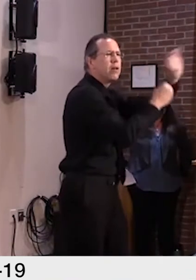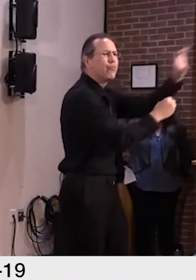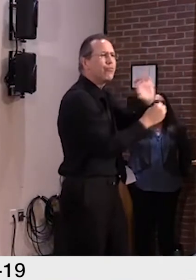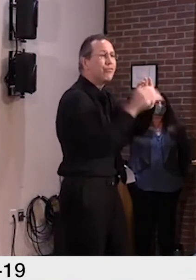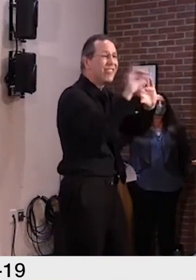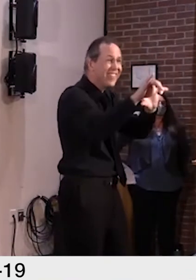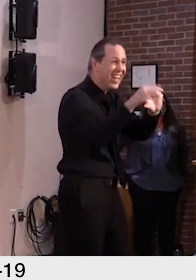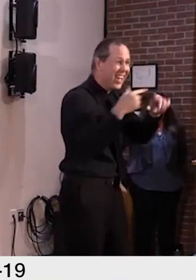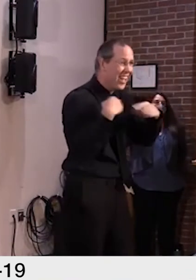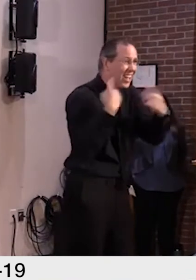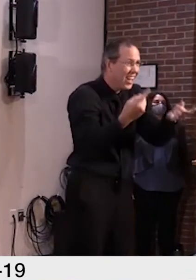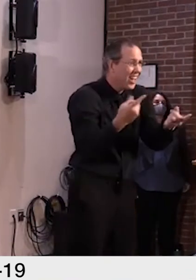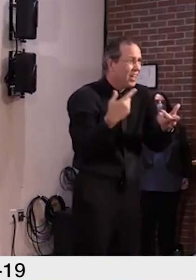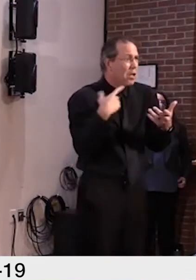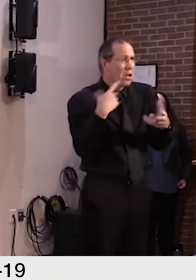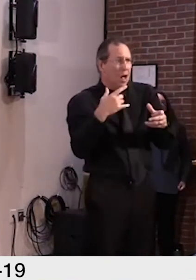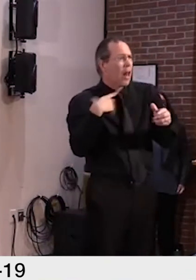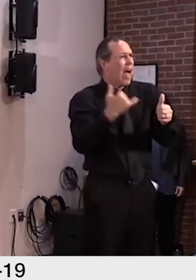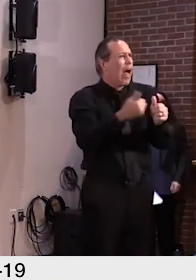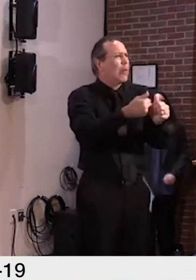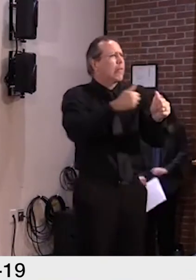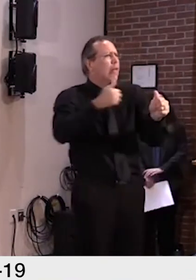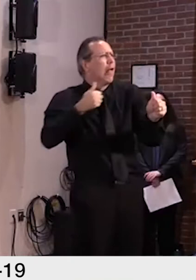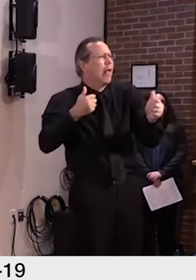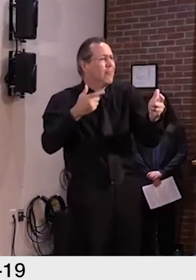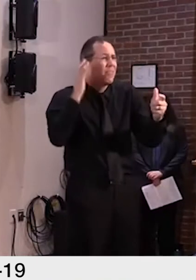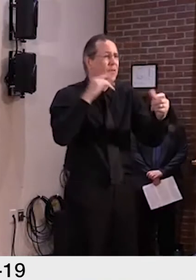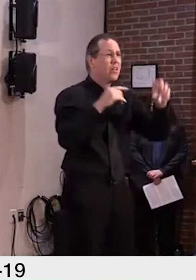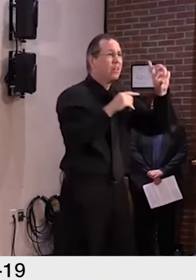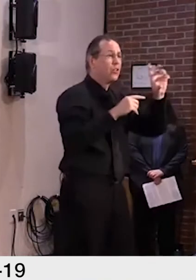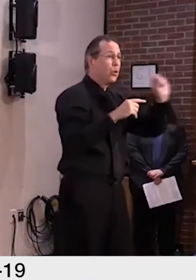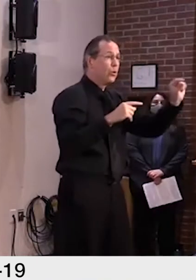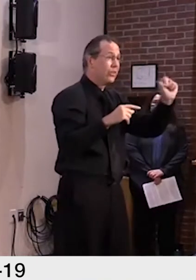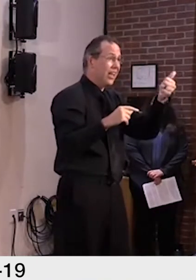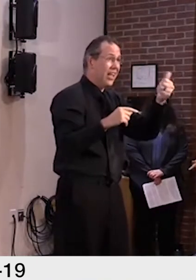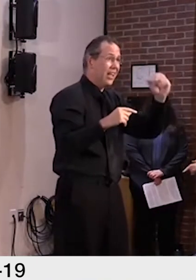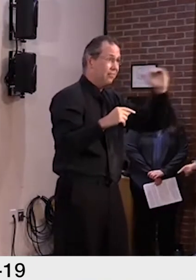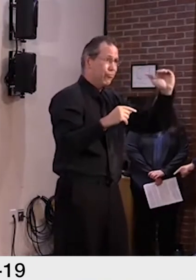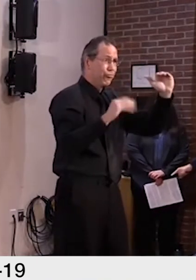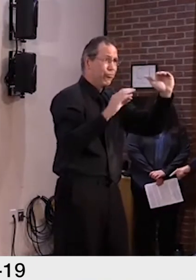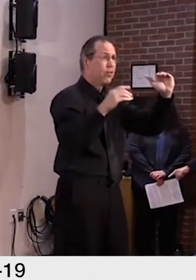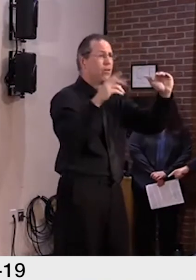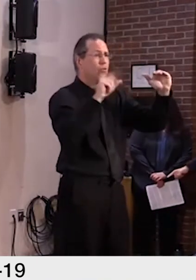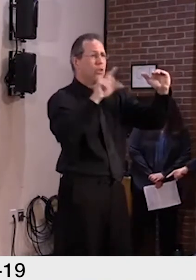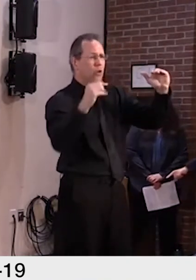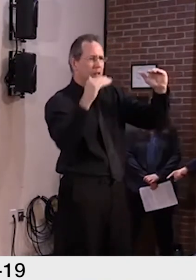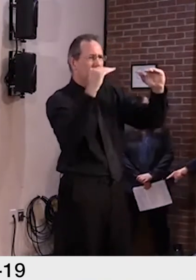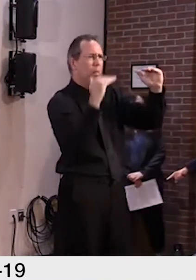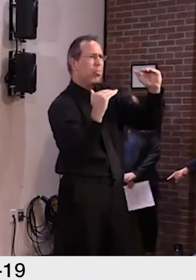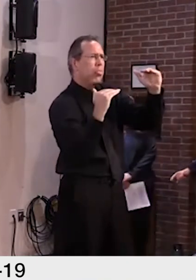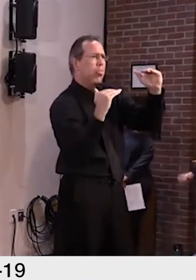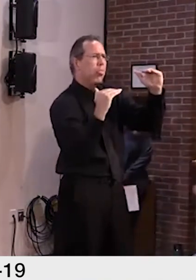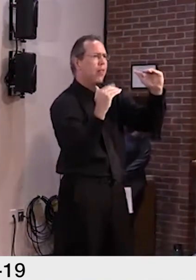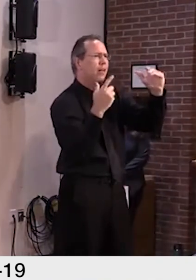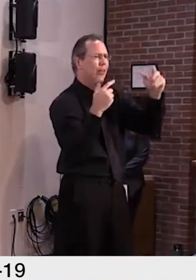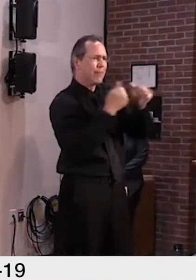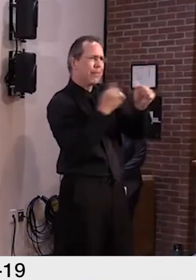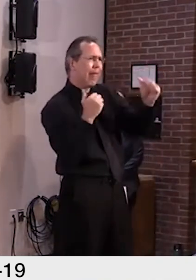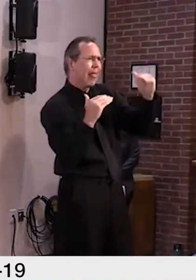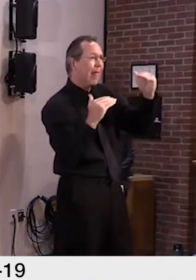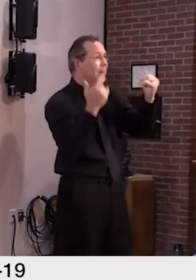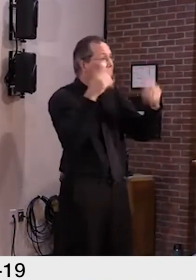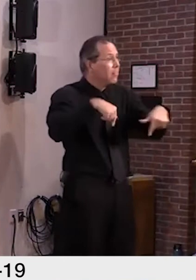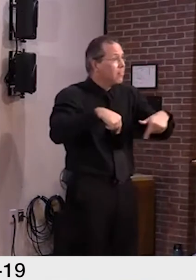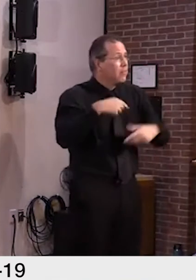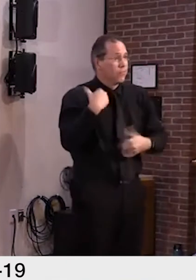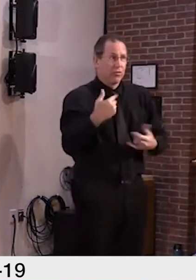the rankings and on track to match our 2010 response. So we can do even better. So if you haven't completed your census